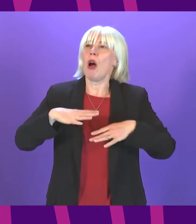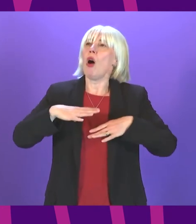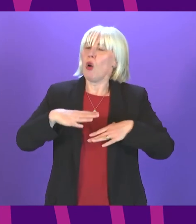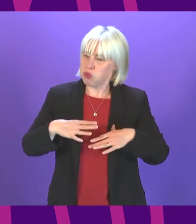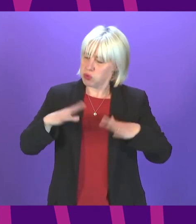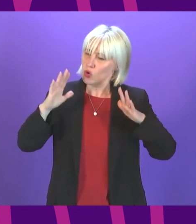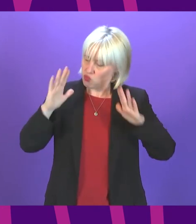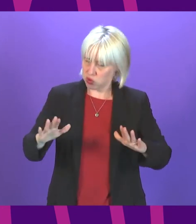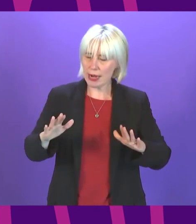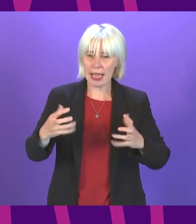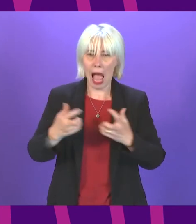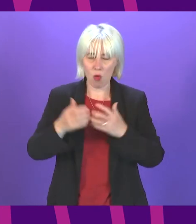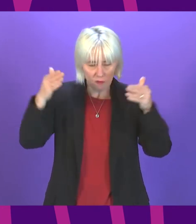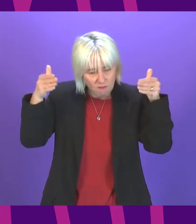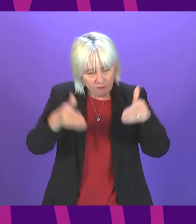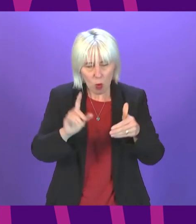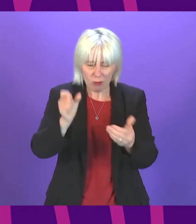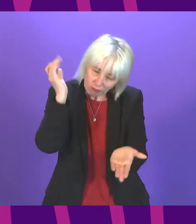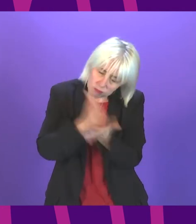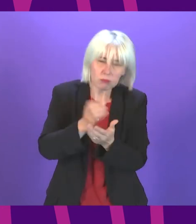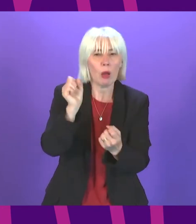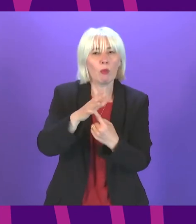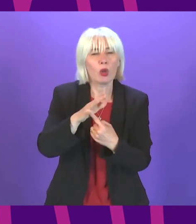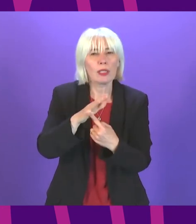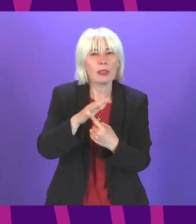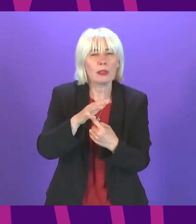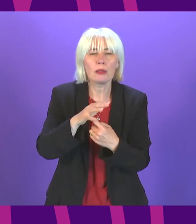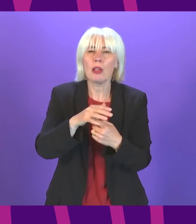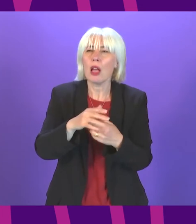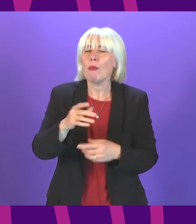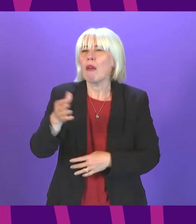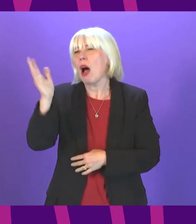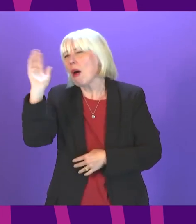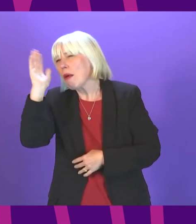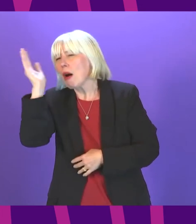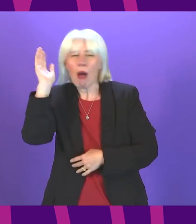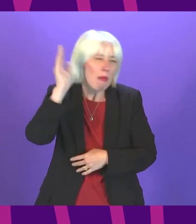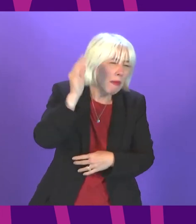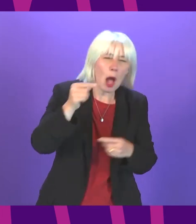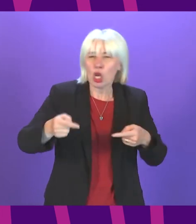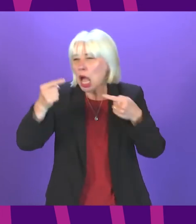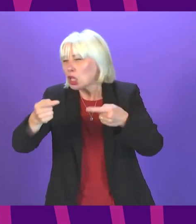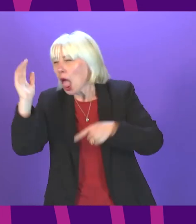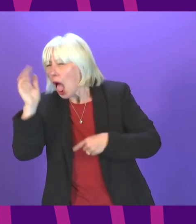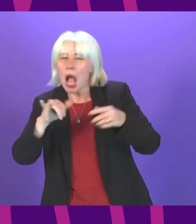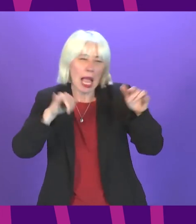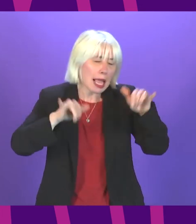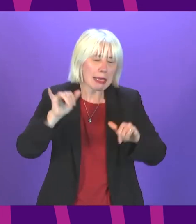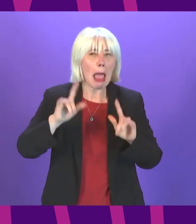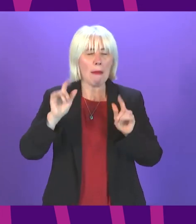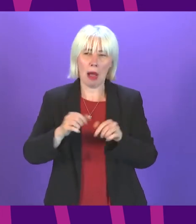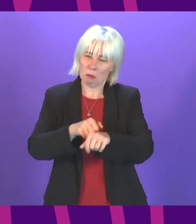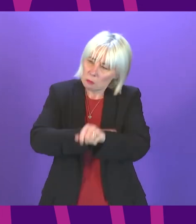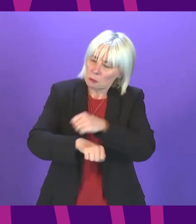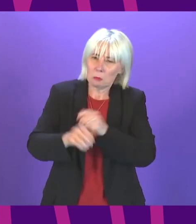focus on the things that really matter that means not just talking about the challenges but having the will to take forward the policies